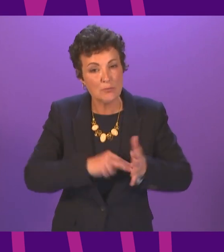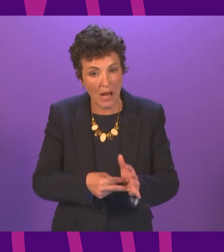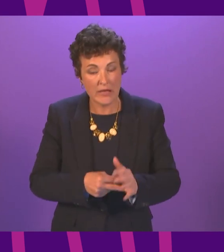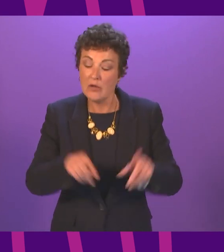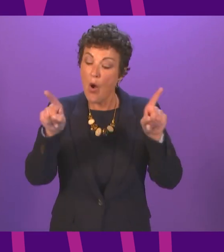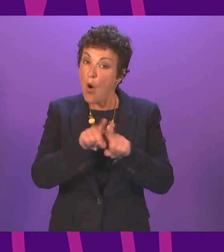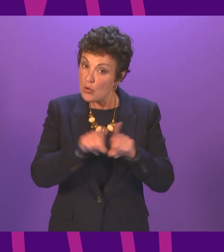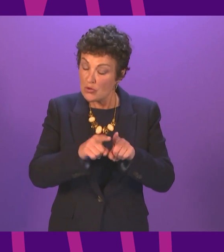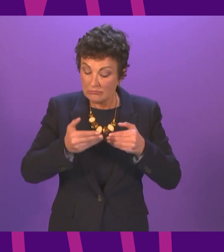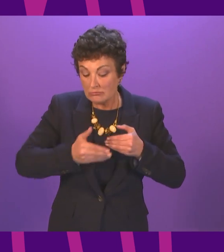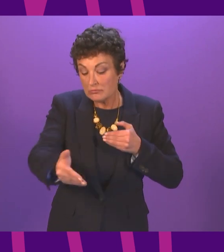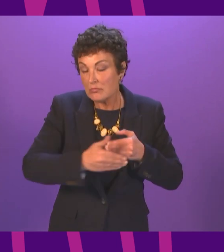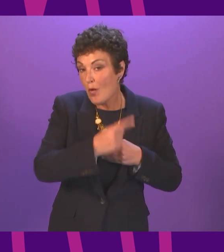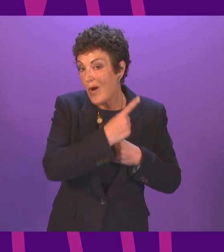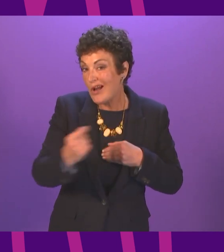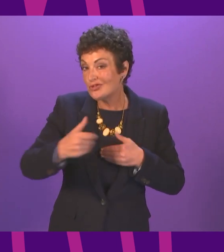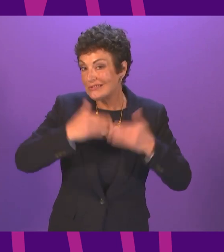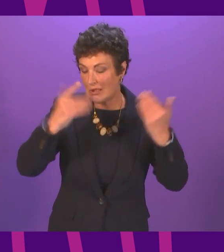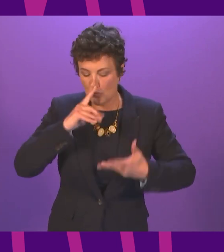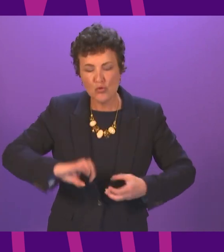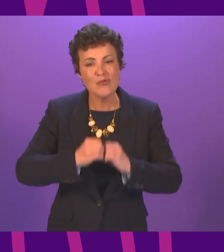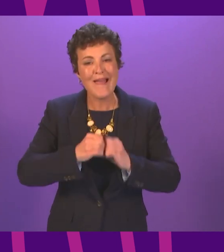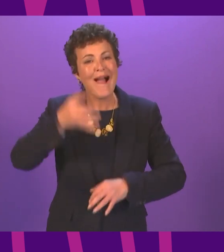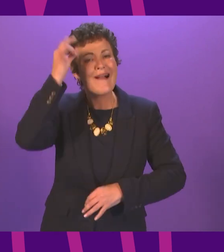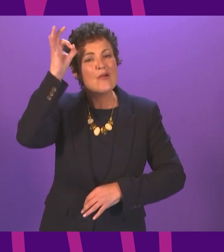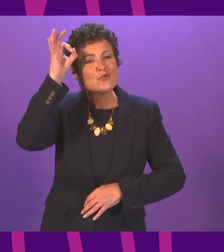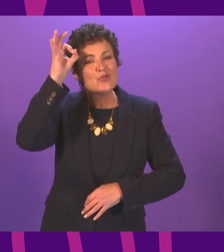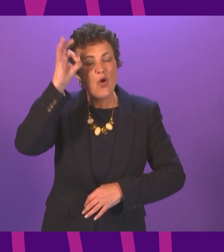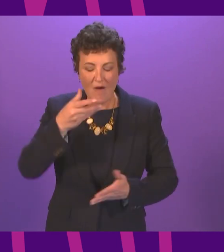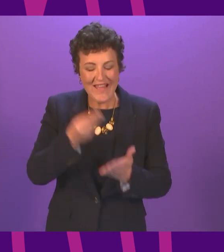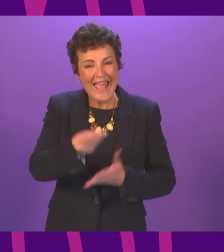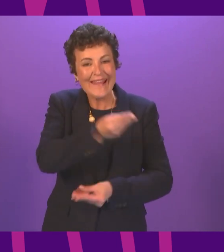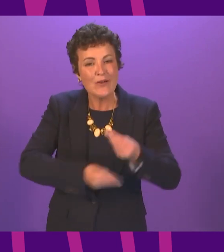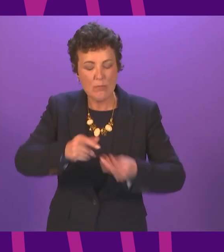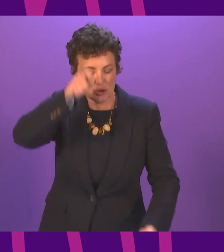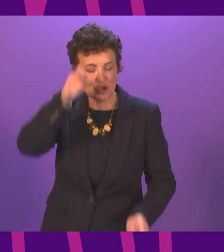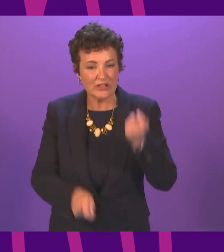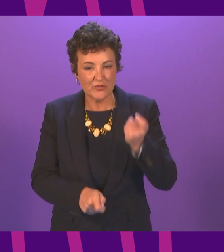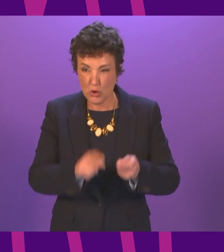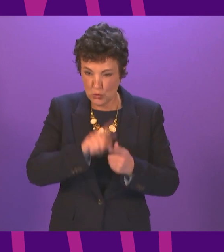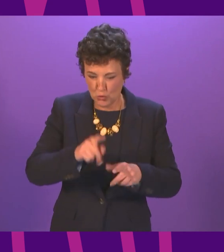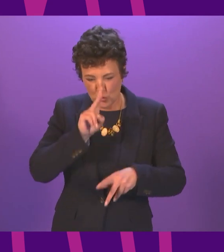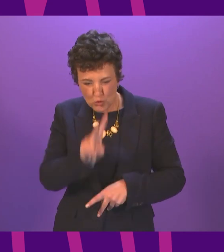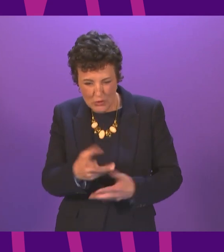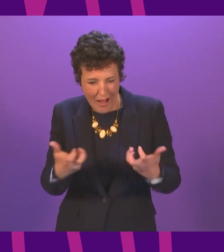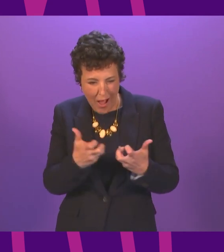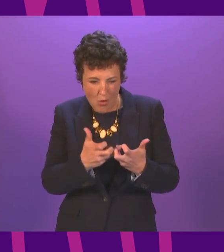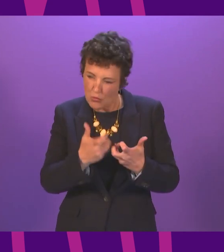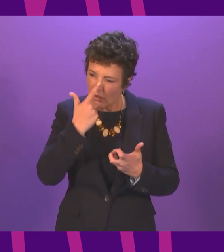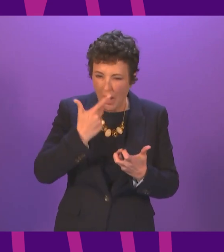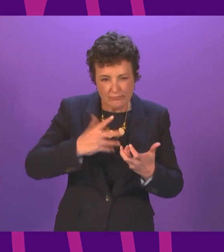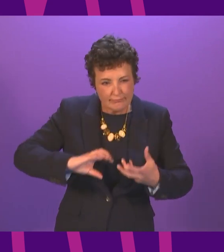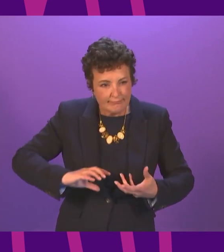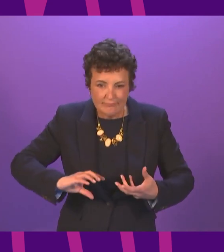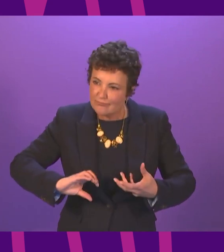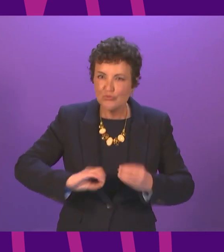days, we will create a Council of Economic Transformation to shape a new 10-year strategy for economic development. We